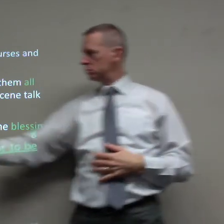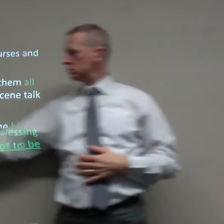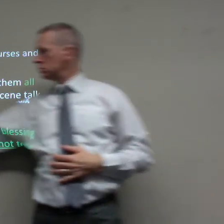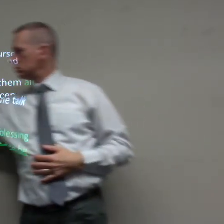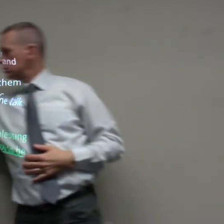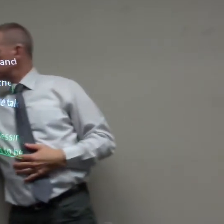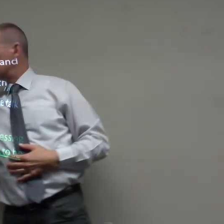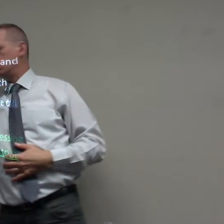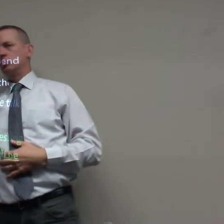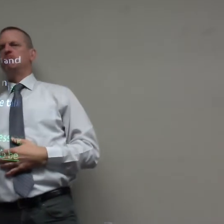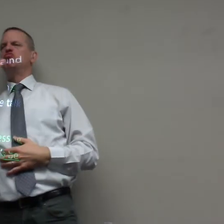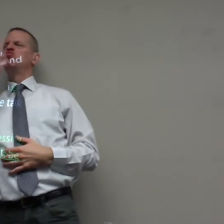cursing